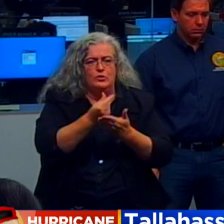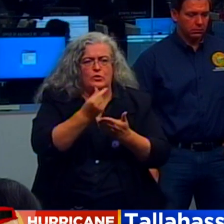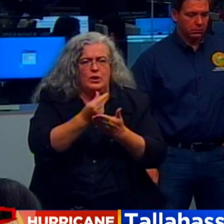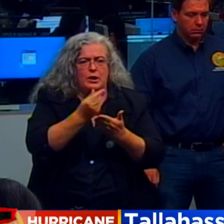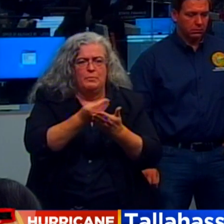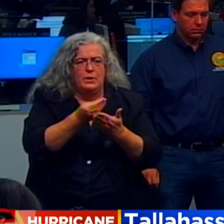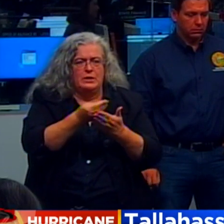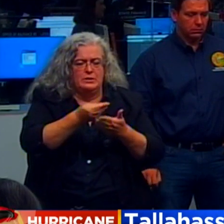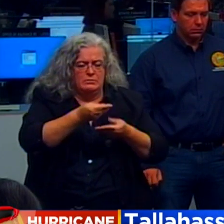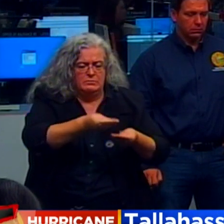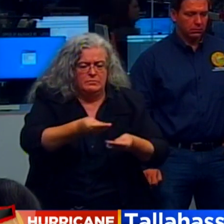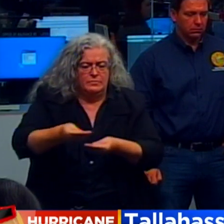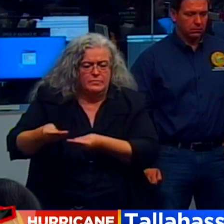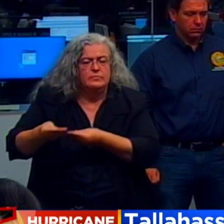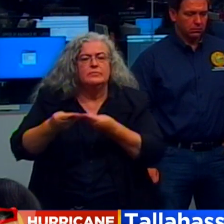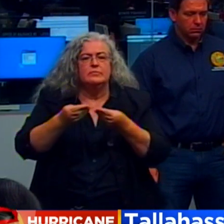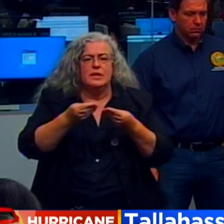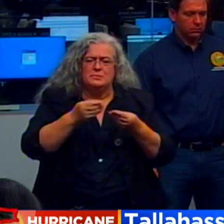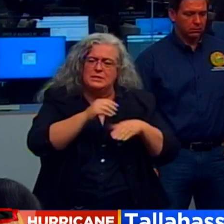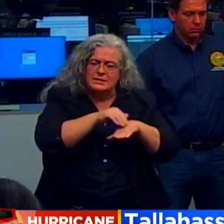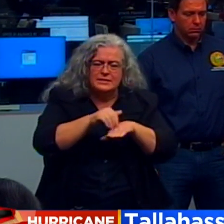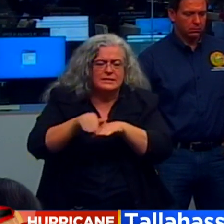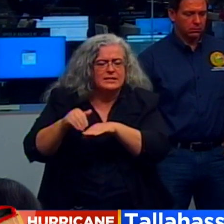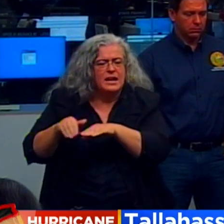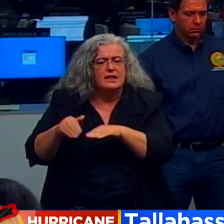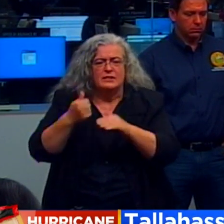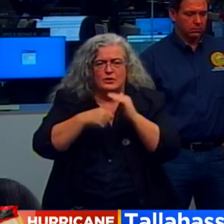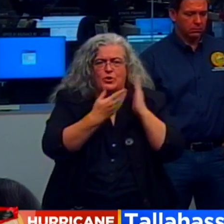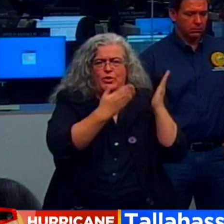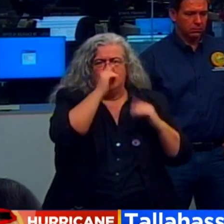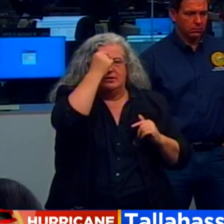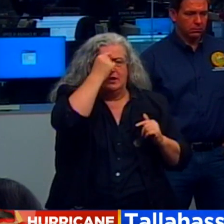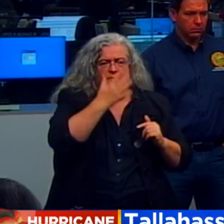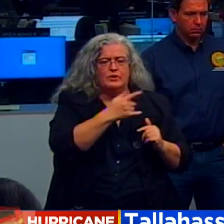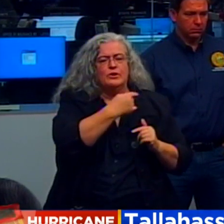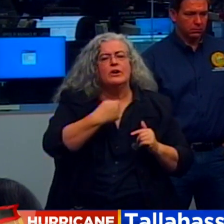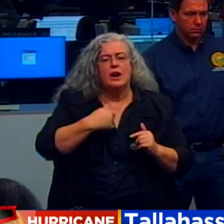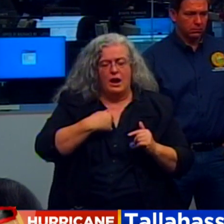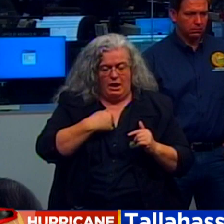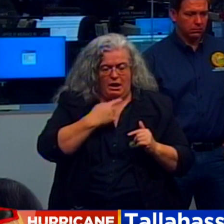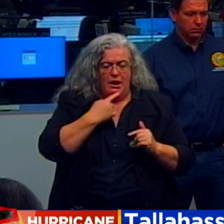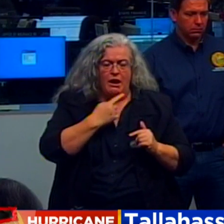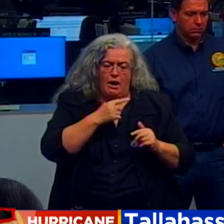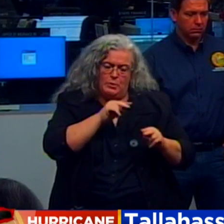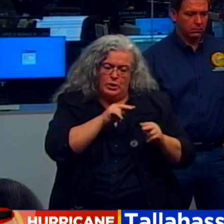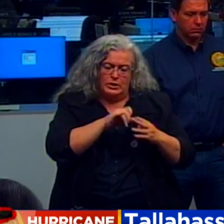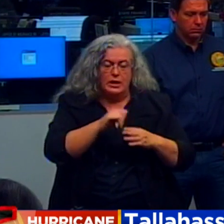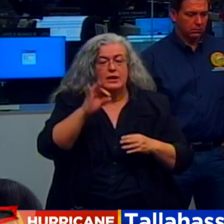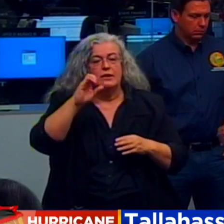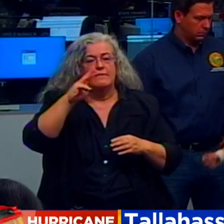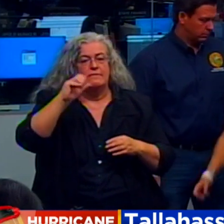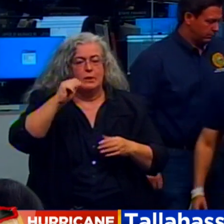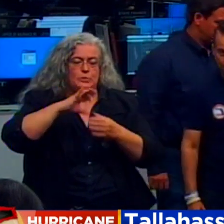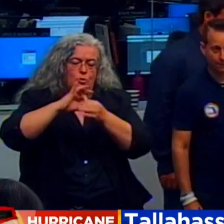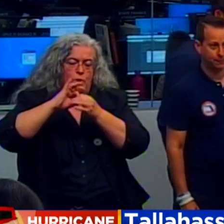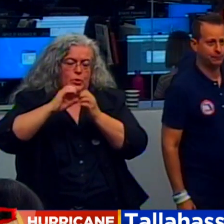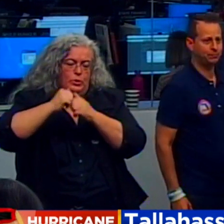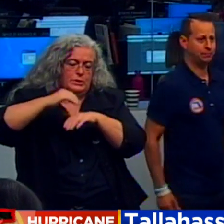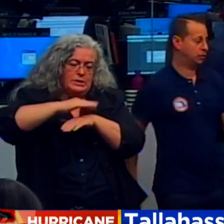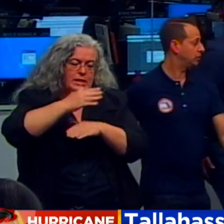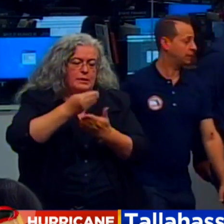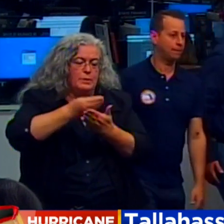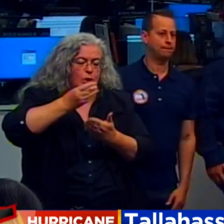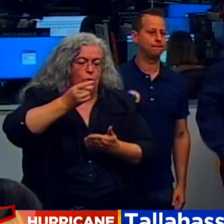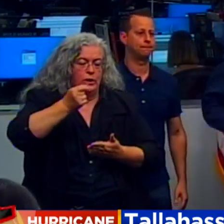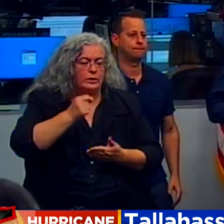under Governor DeSantis. So I am looking at that, and FEMA is cooperating getting that money out faster. You mentioned that there